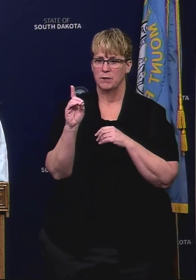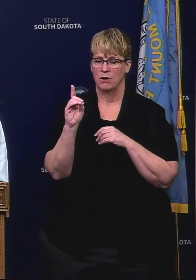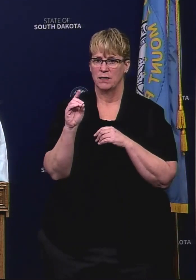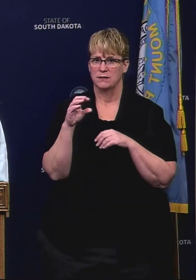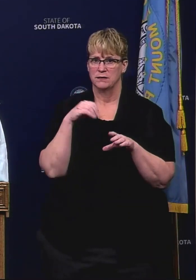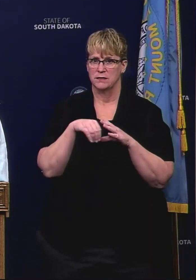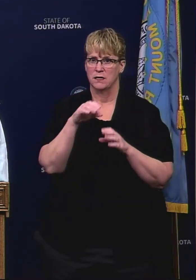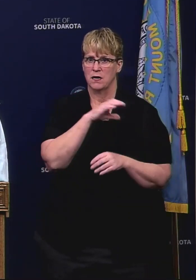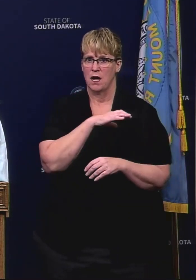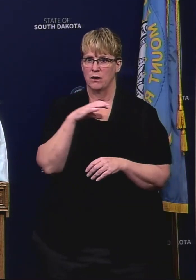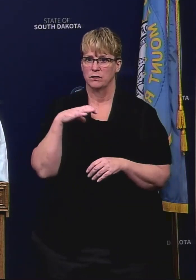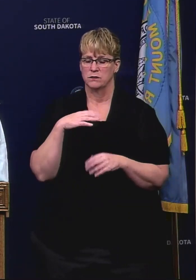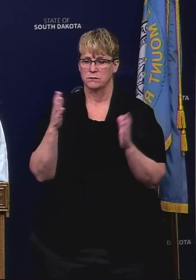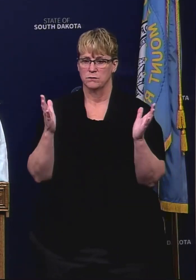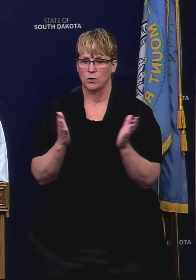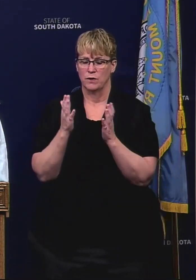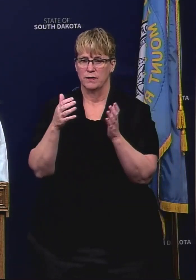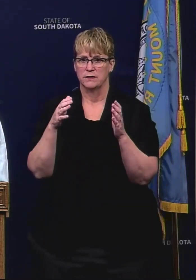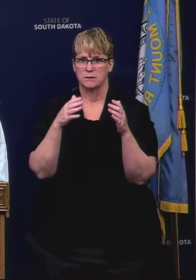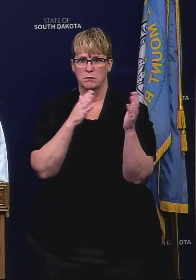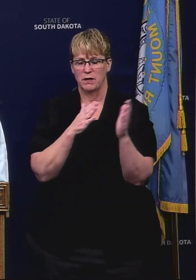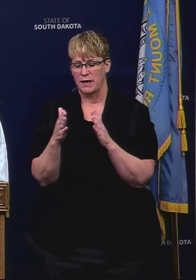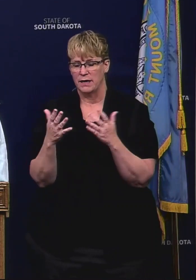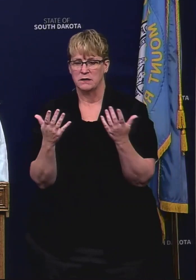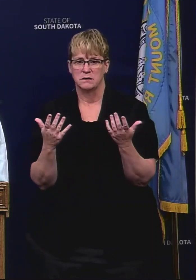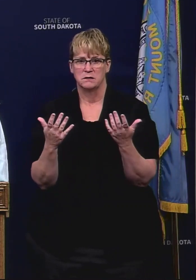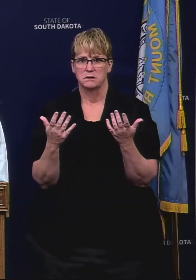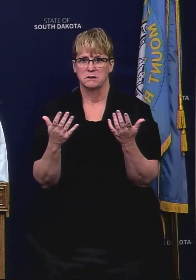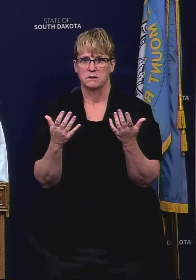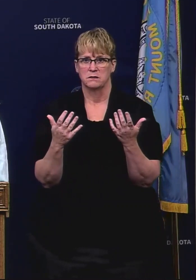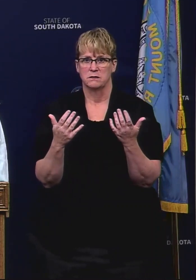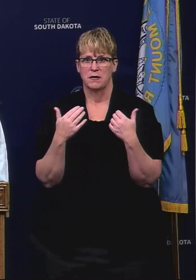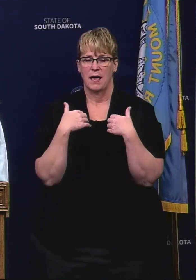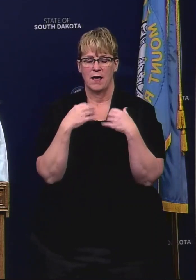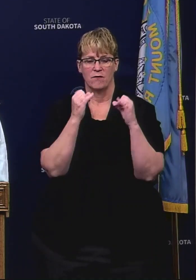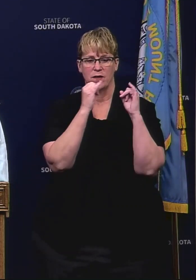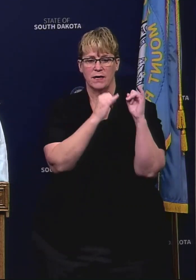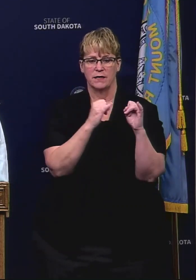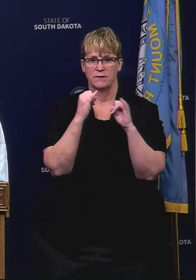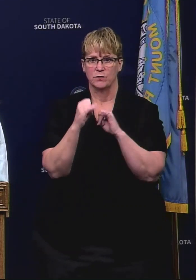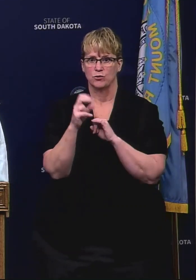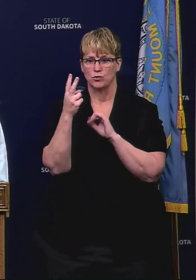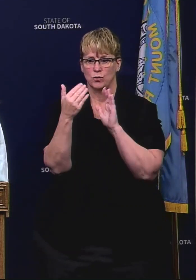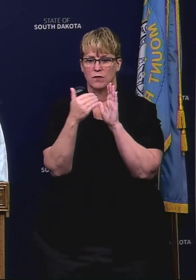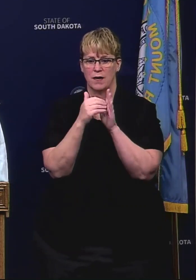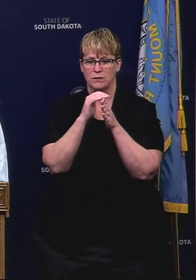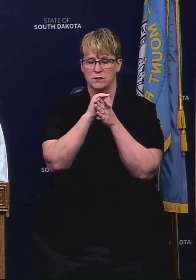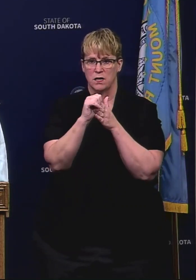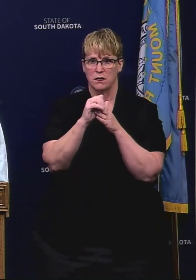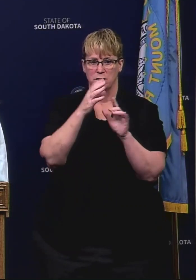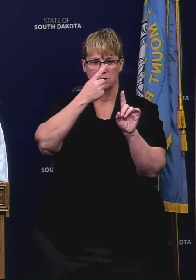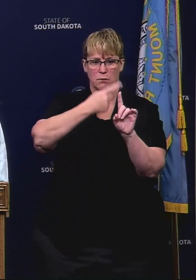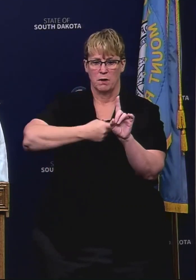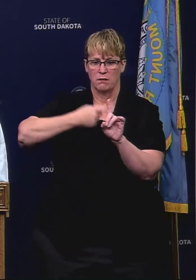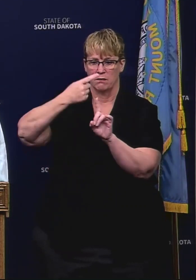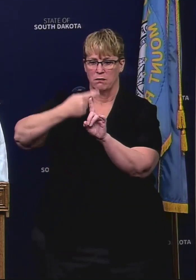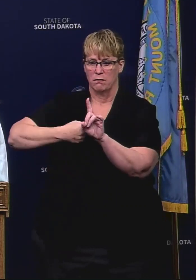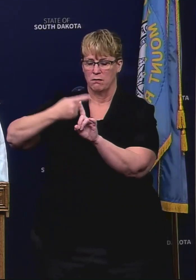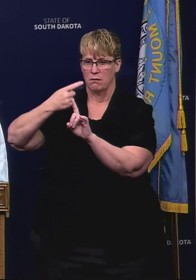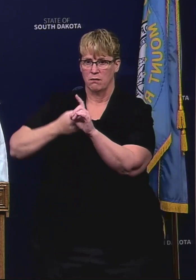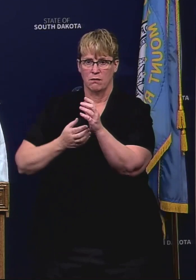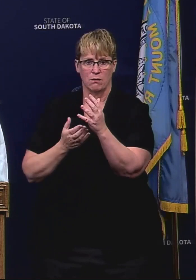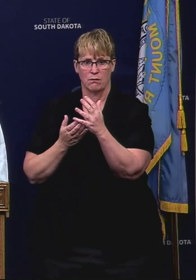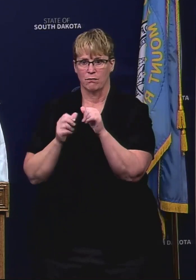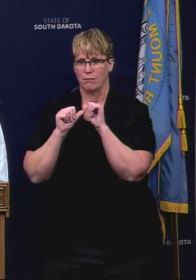are promoting this plan to give individuals two thousand dollars per month through